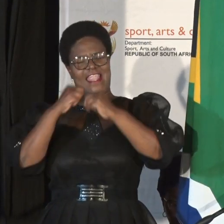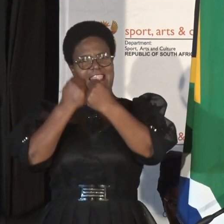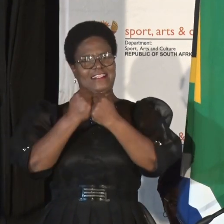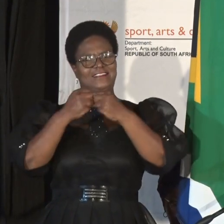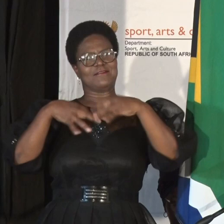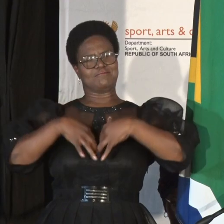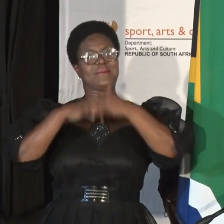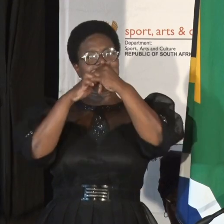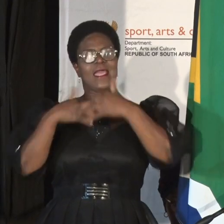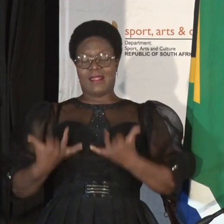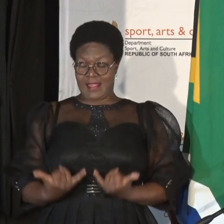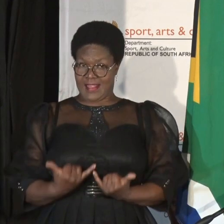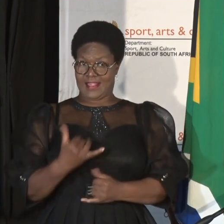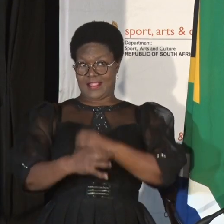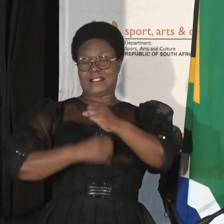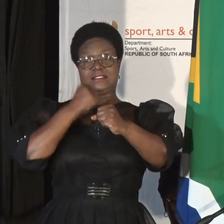This year,